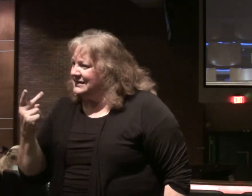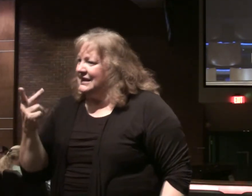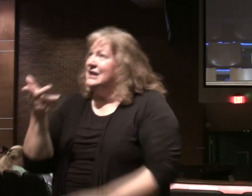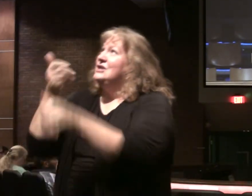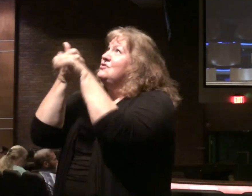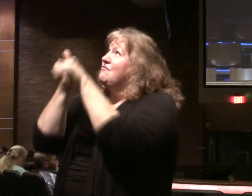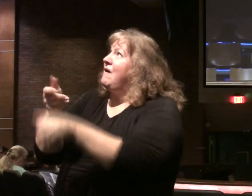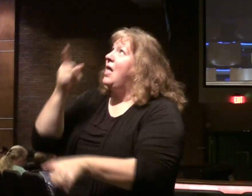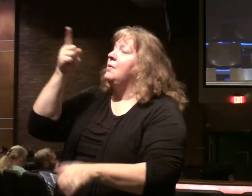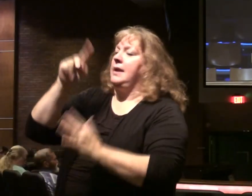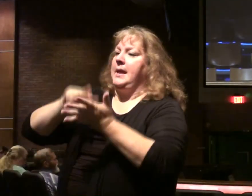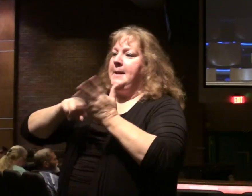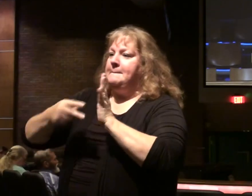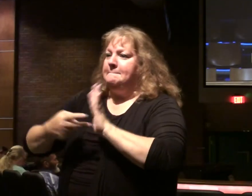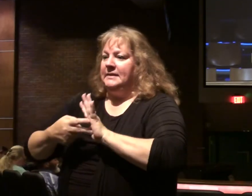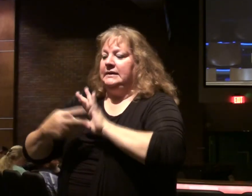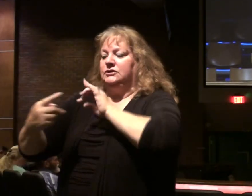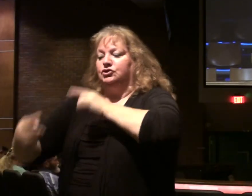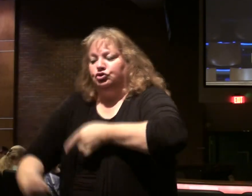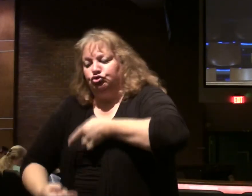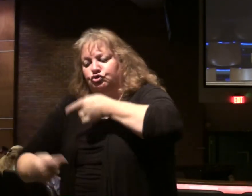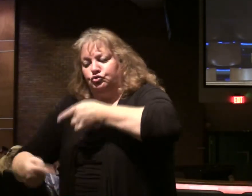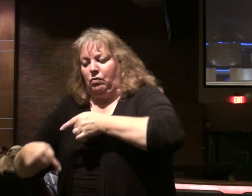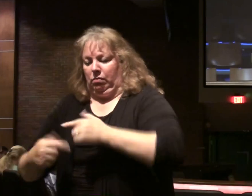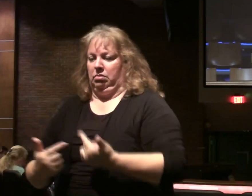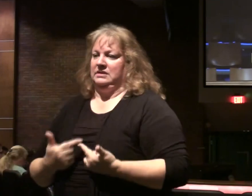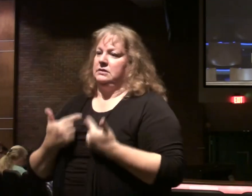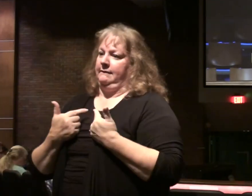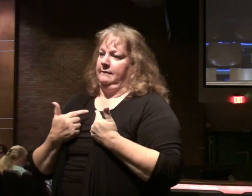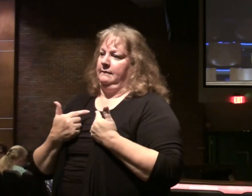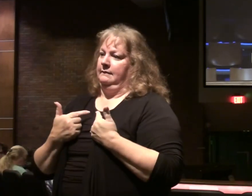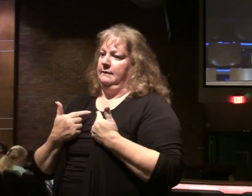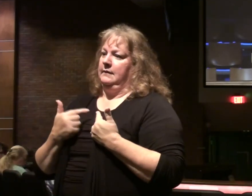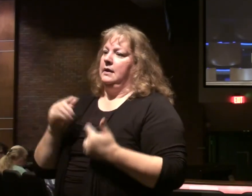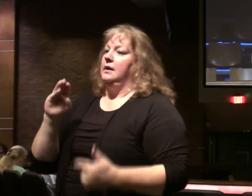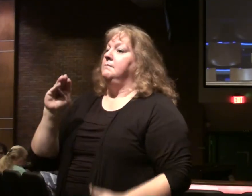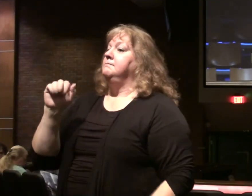of the Lord will need difficulty in this life. Go back to Matthew chapter 5.